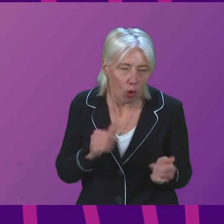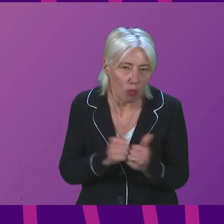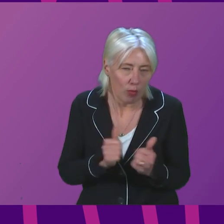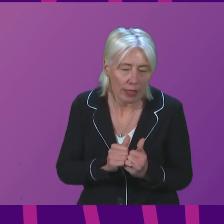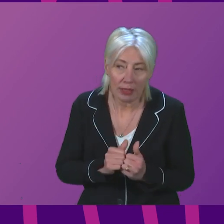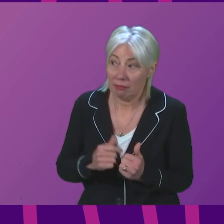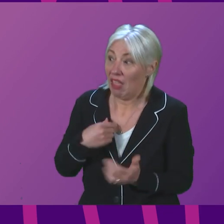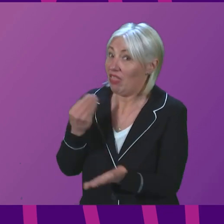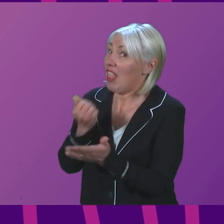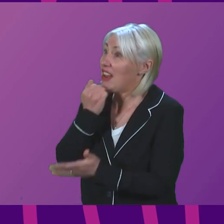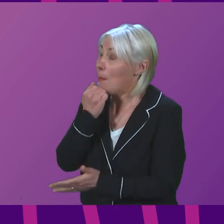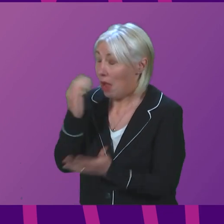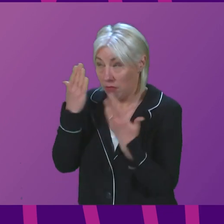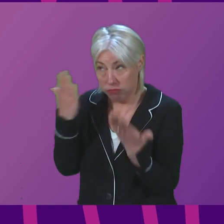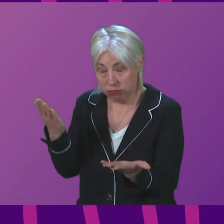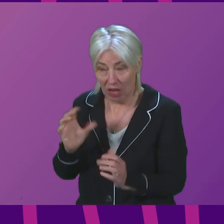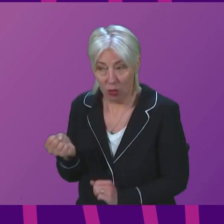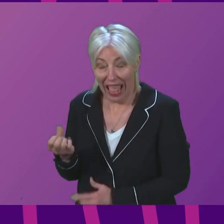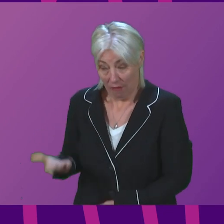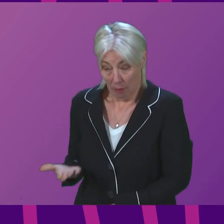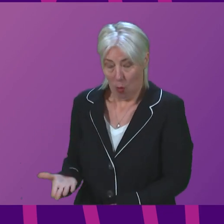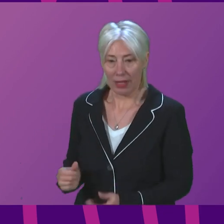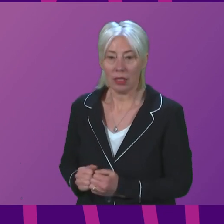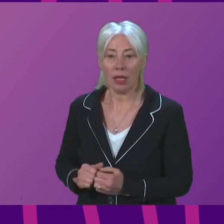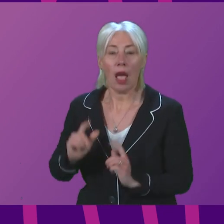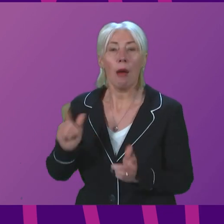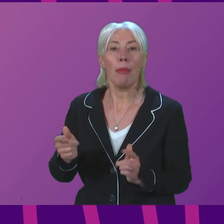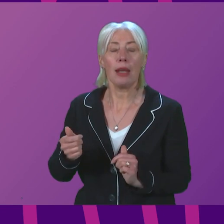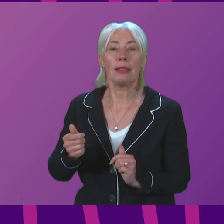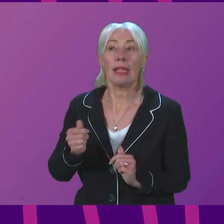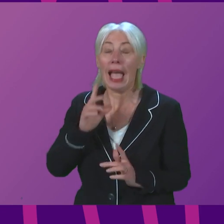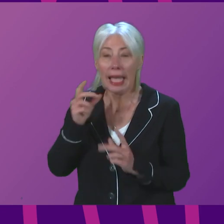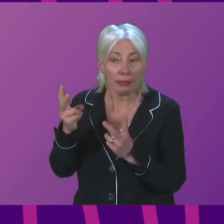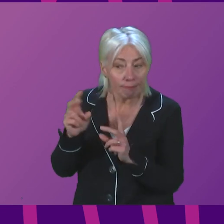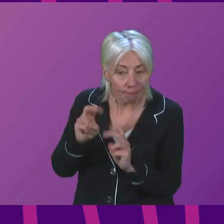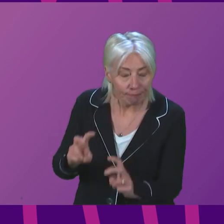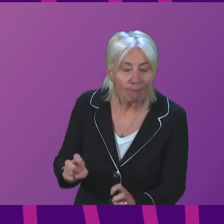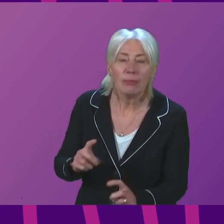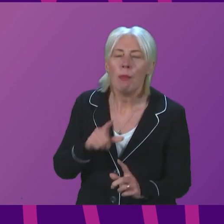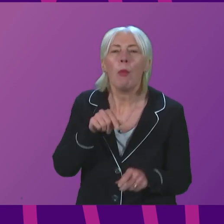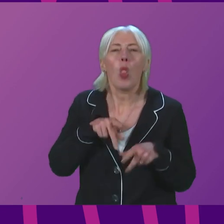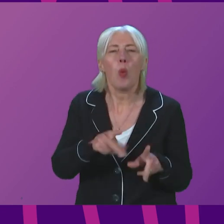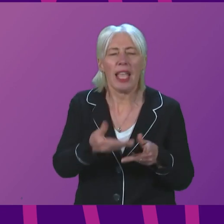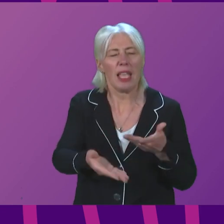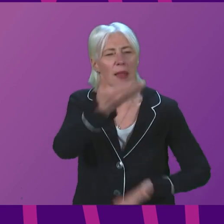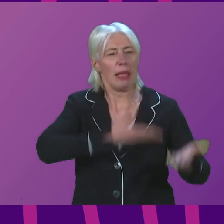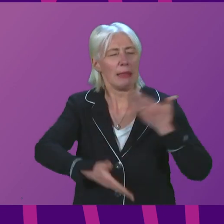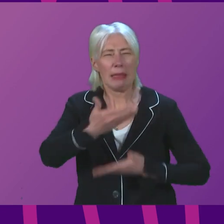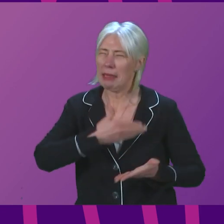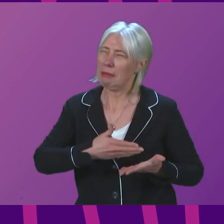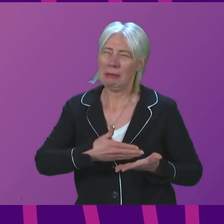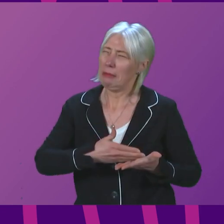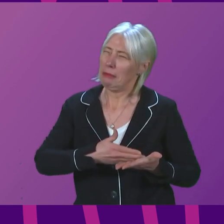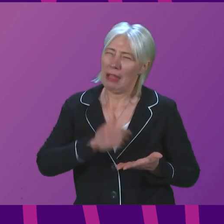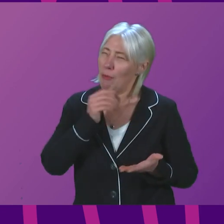figure to hand. I'm happy to look at that. I suspect the way Anna Sarwar is characterising that may not be entirely one